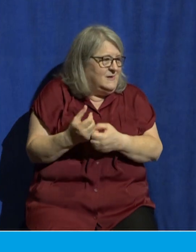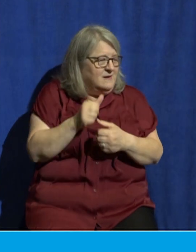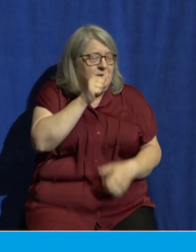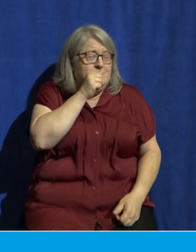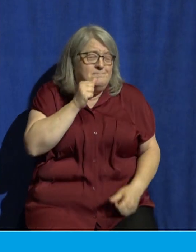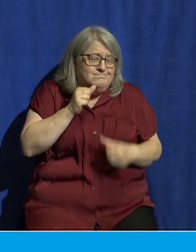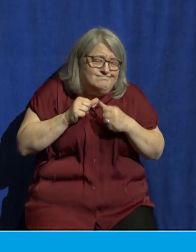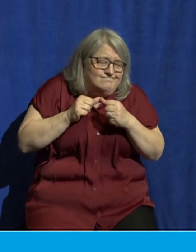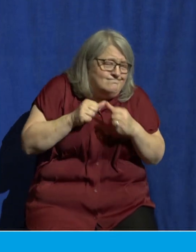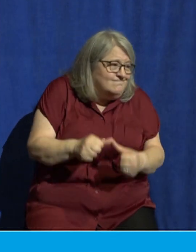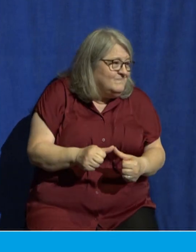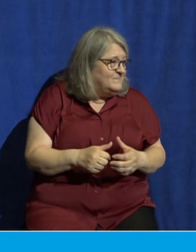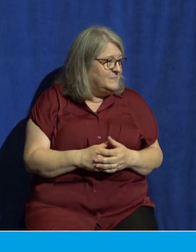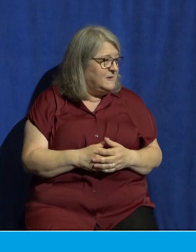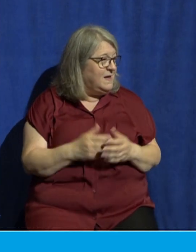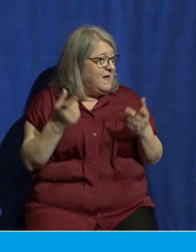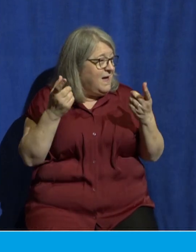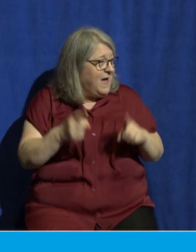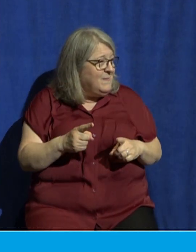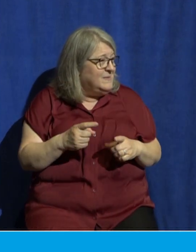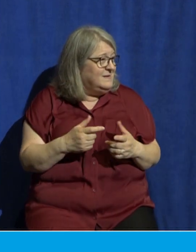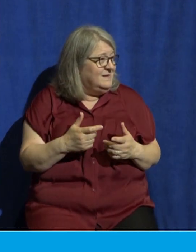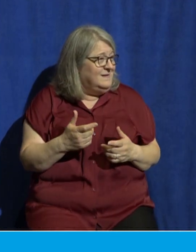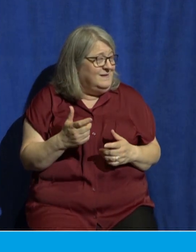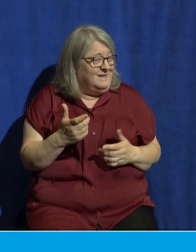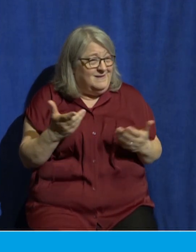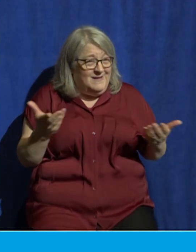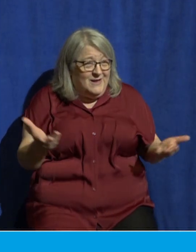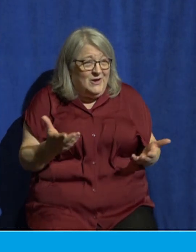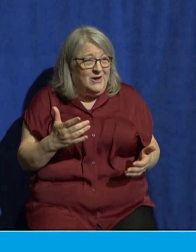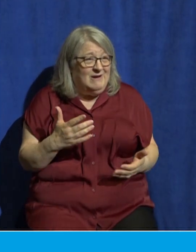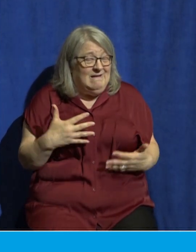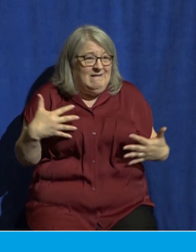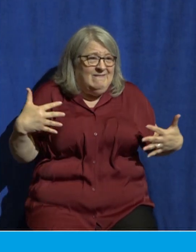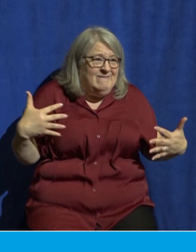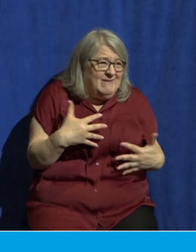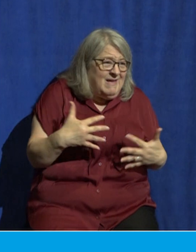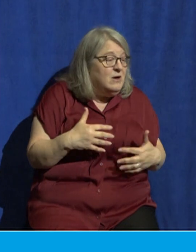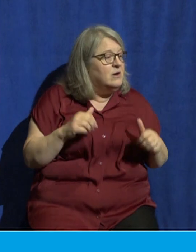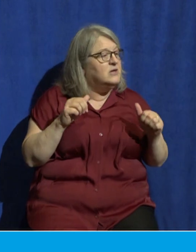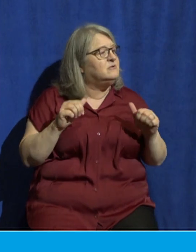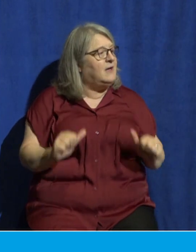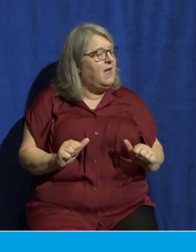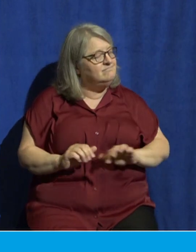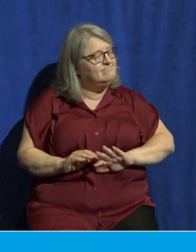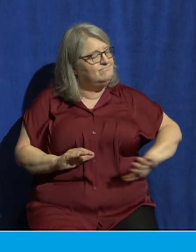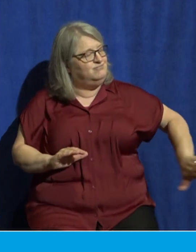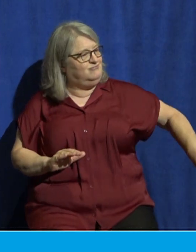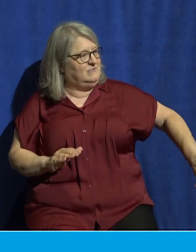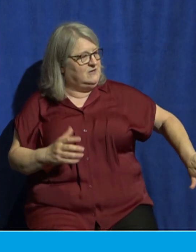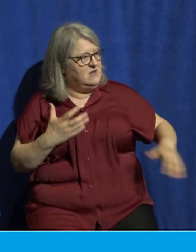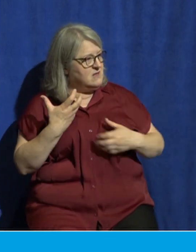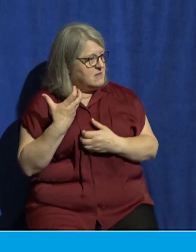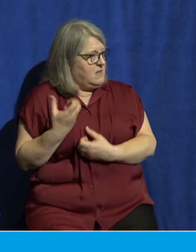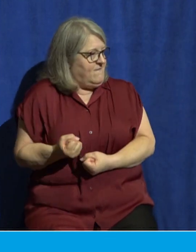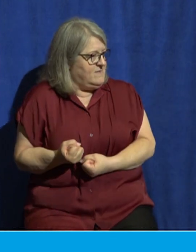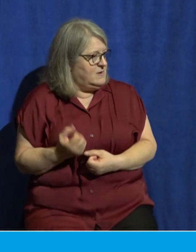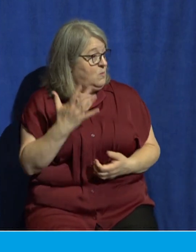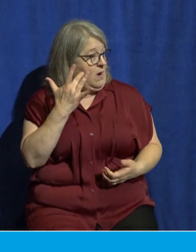we are in the midst of a culture of fear we can rise above it in confidence because we know how